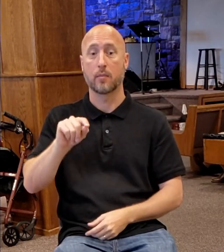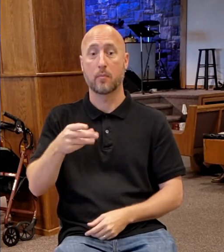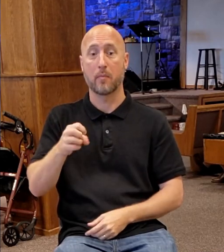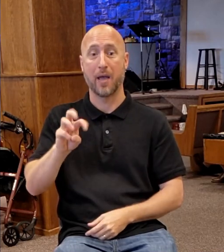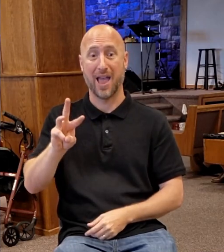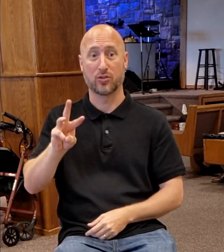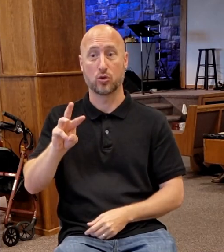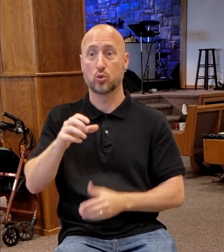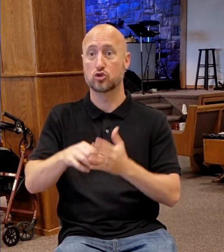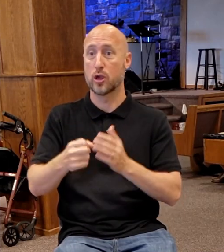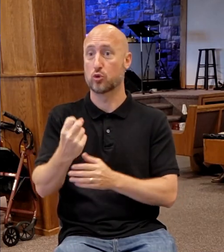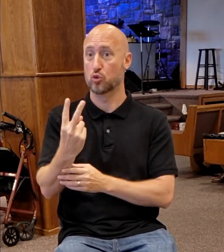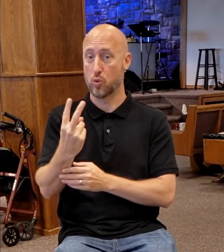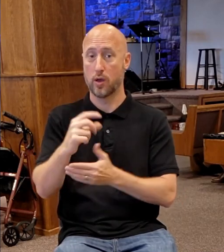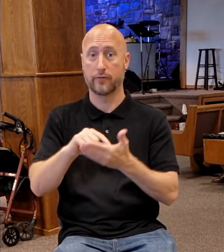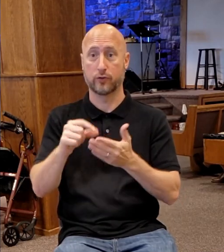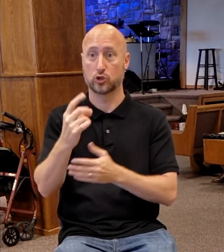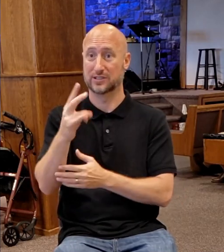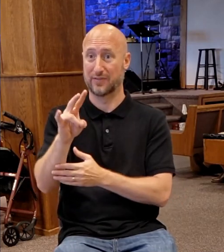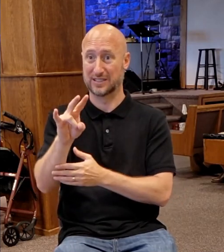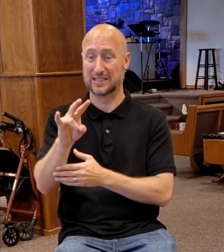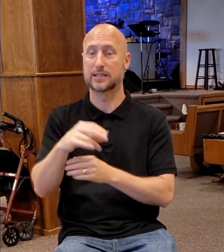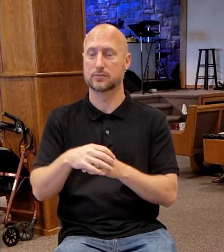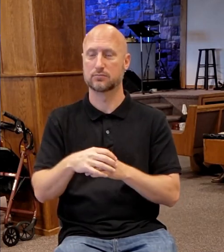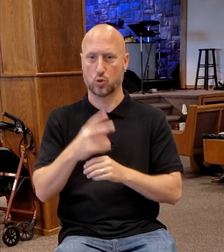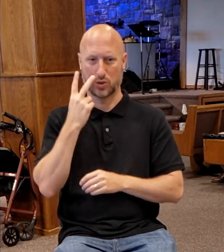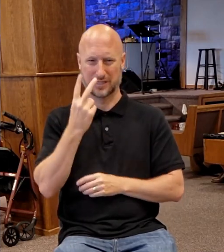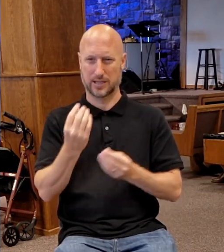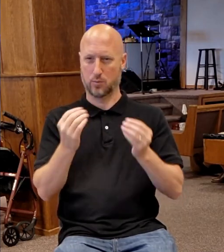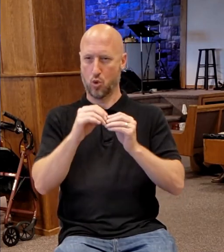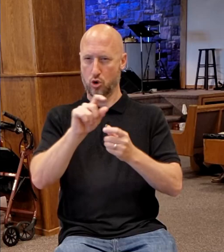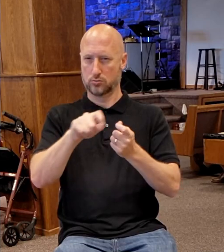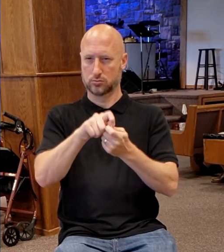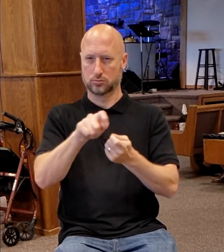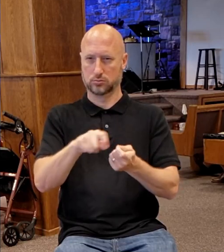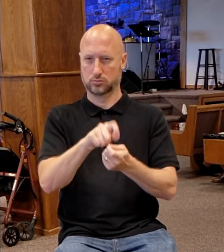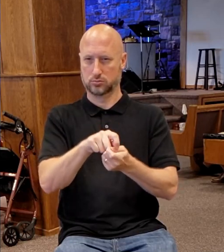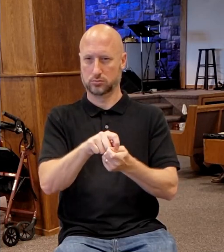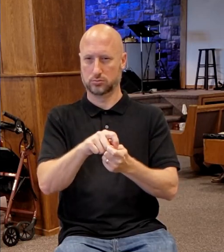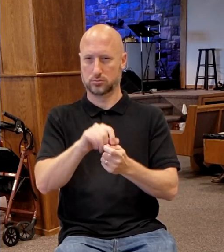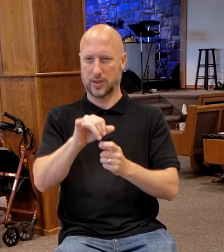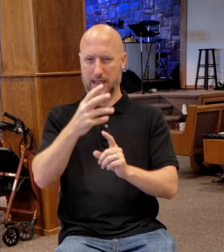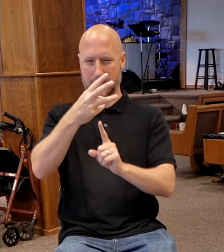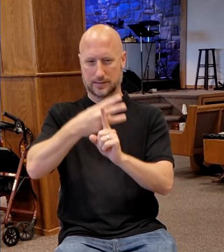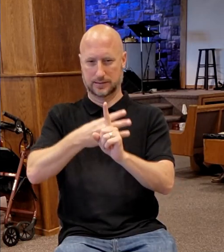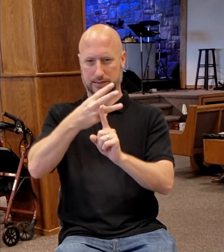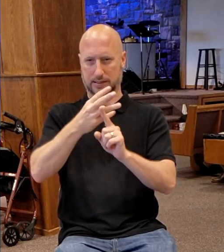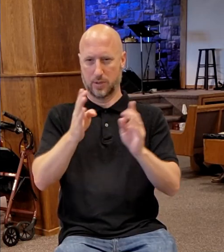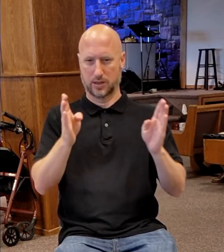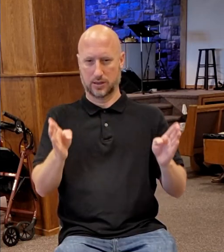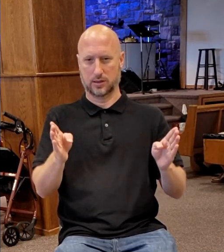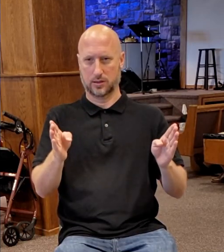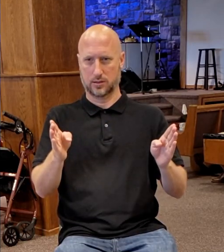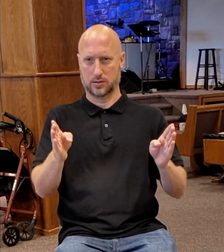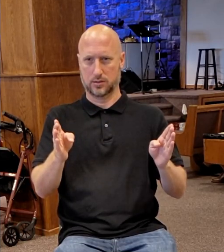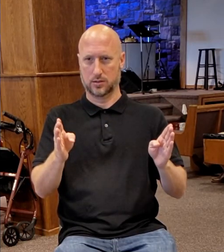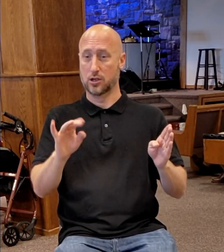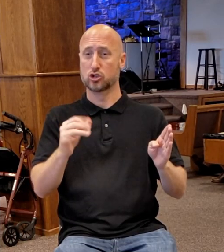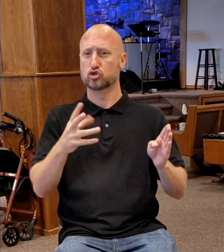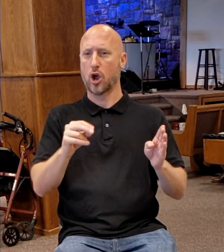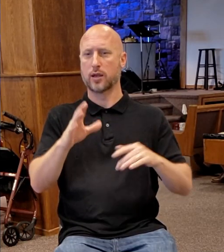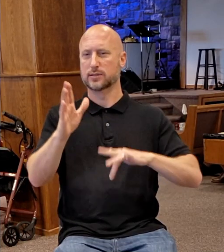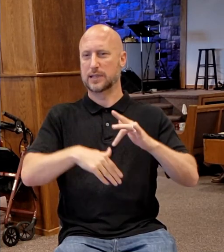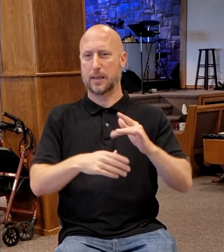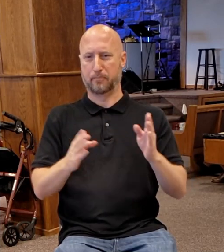gives us details in this six months that John just passes over.